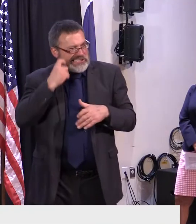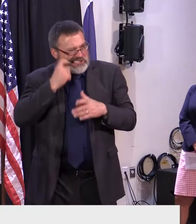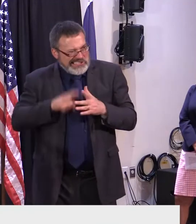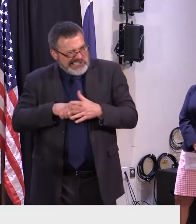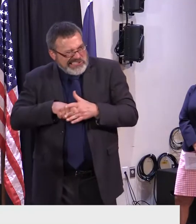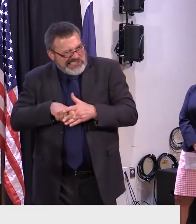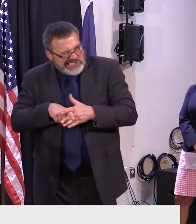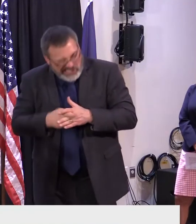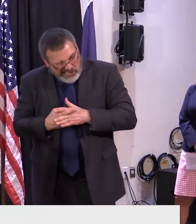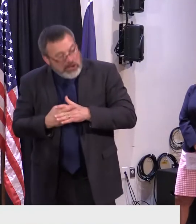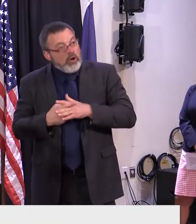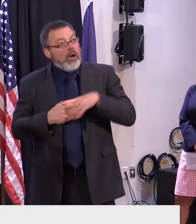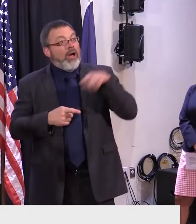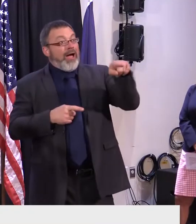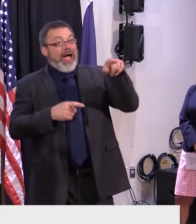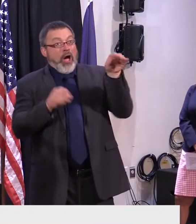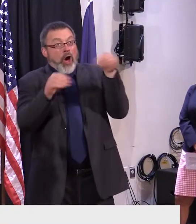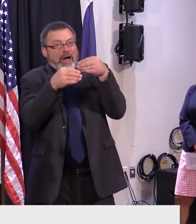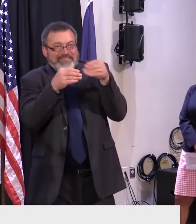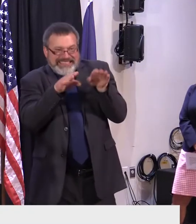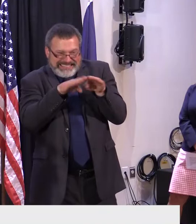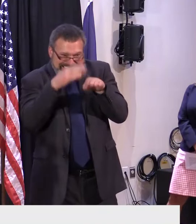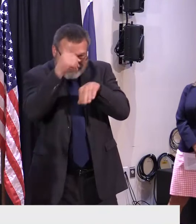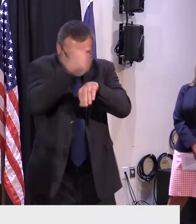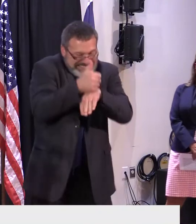-term courting, if you will.